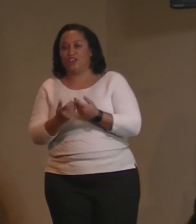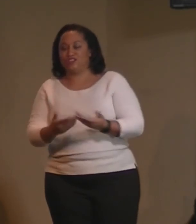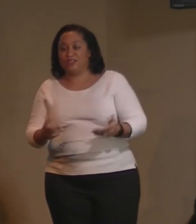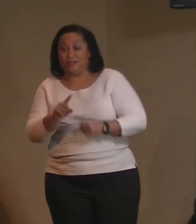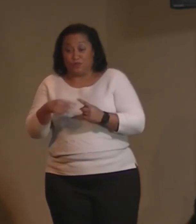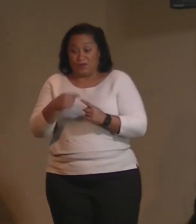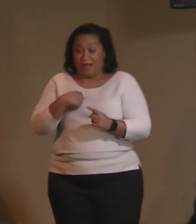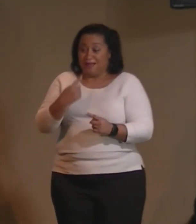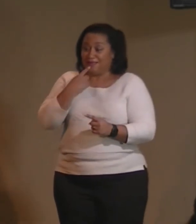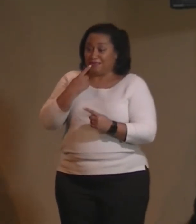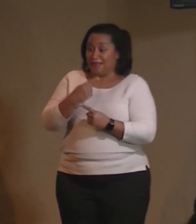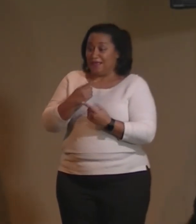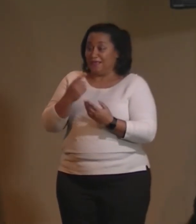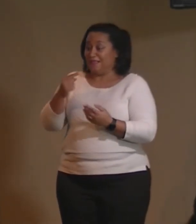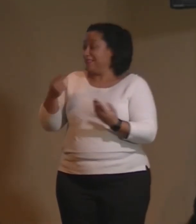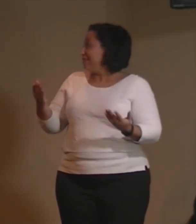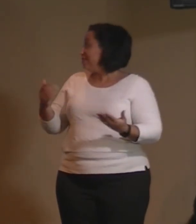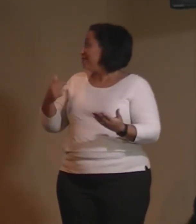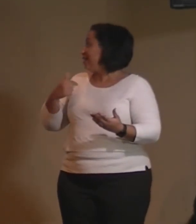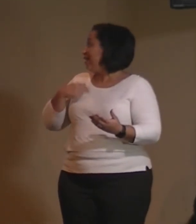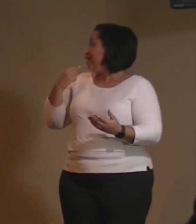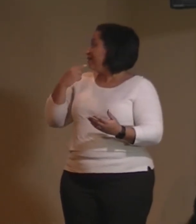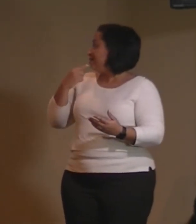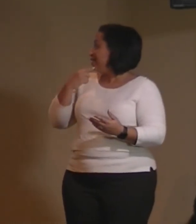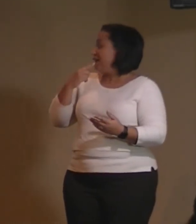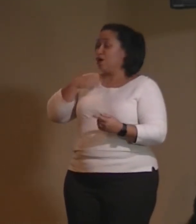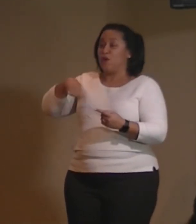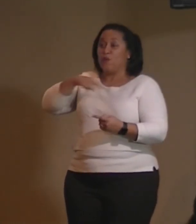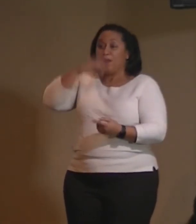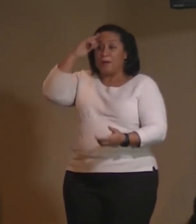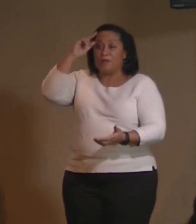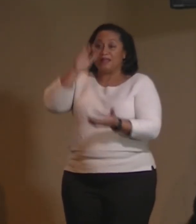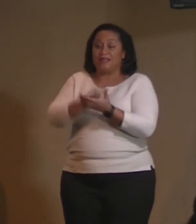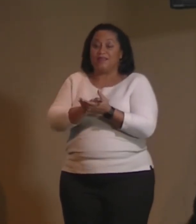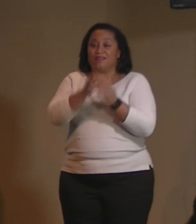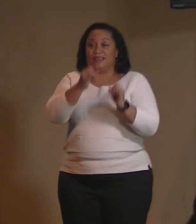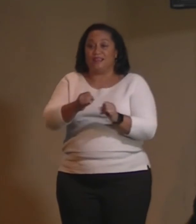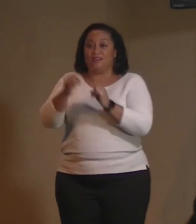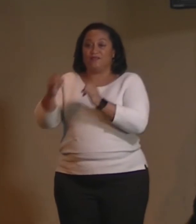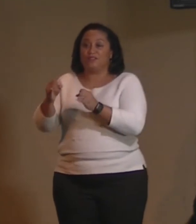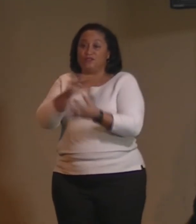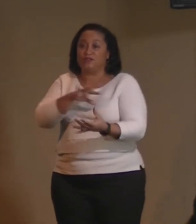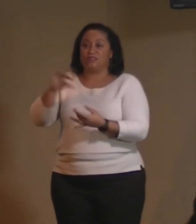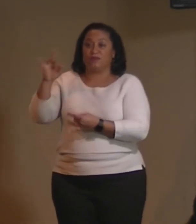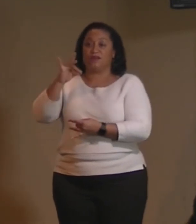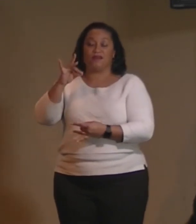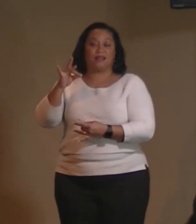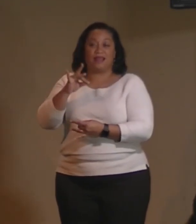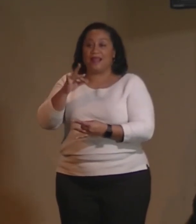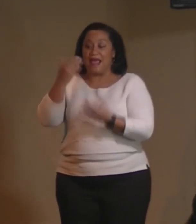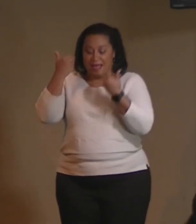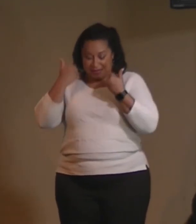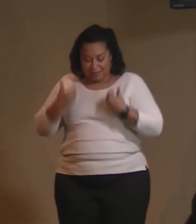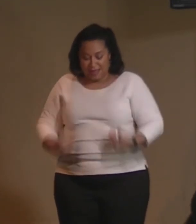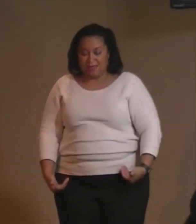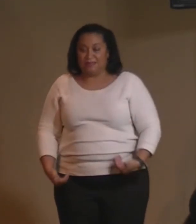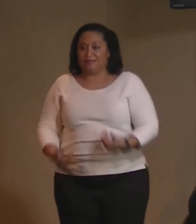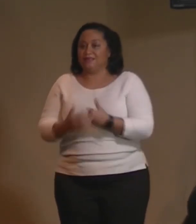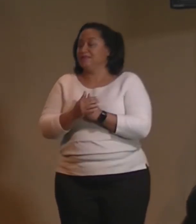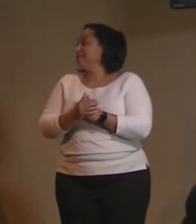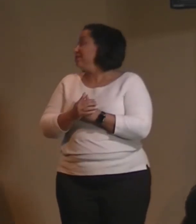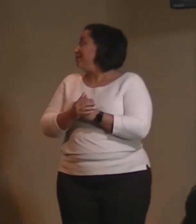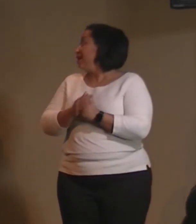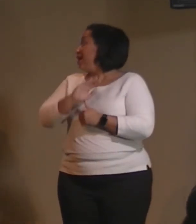when I say these, I say we believe in the individualization of the spirit as us. And that all people are